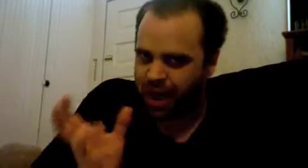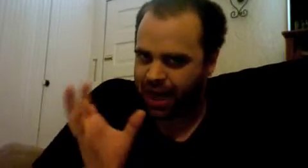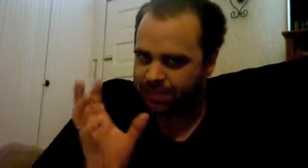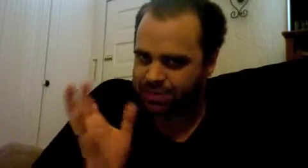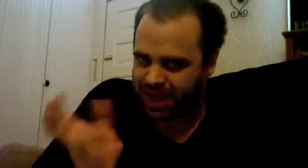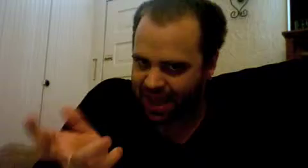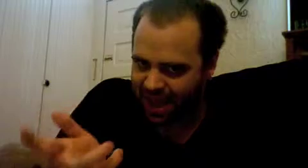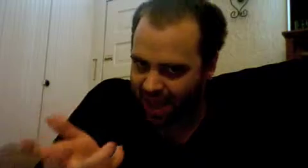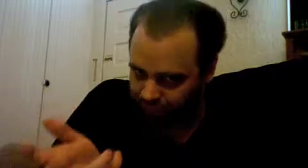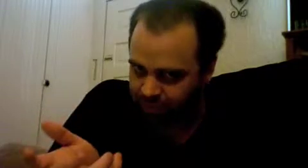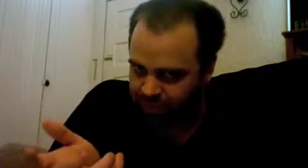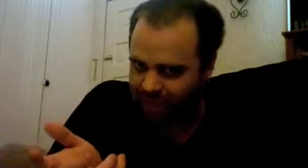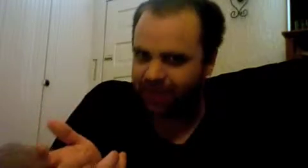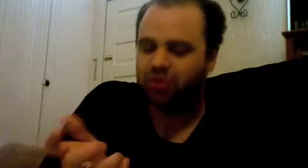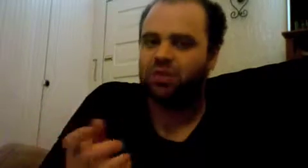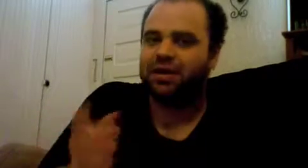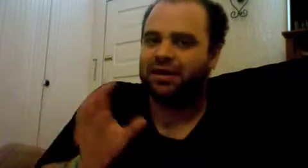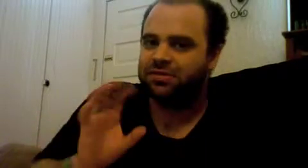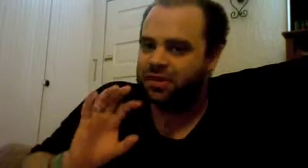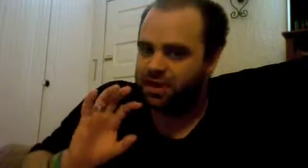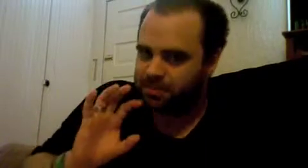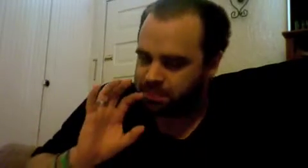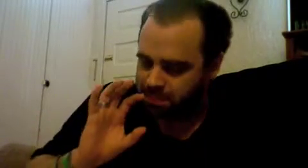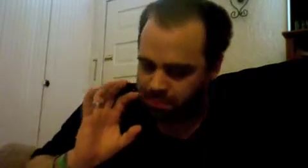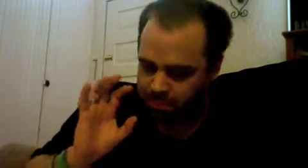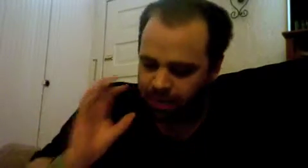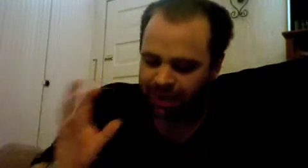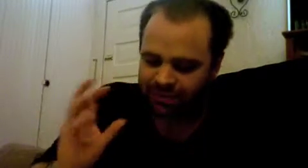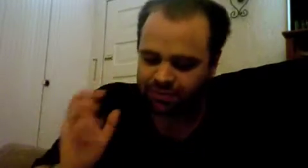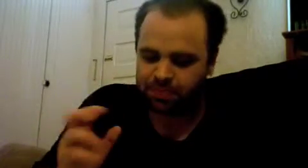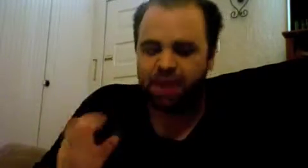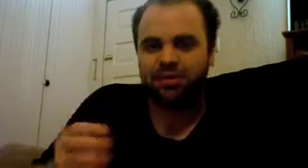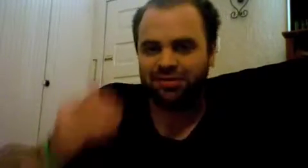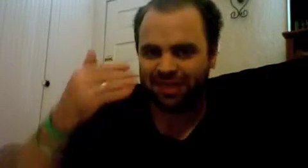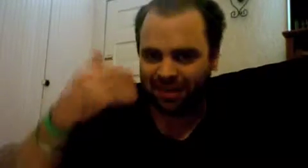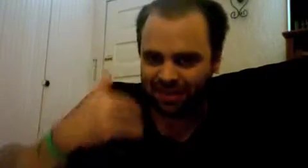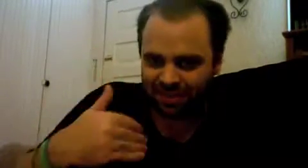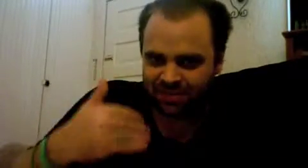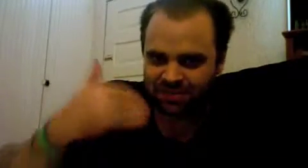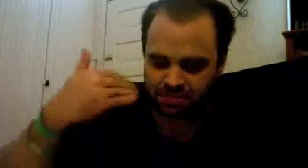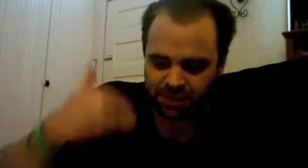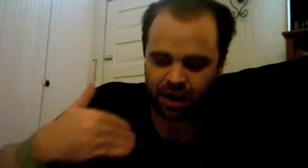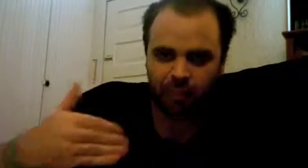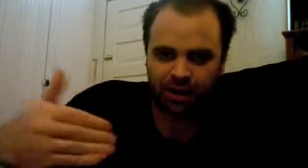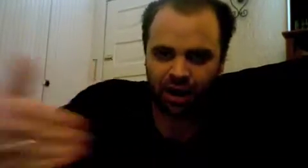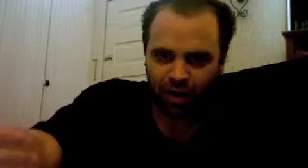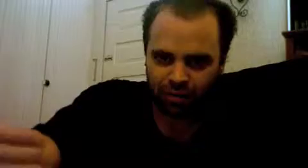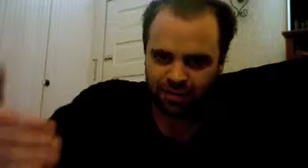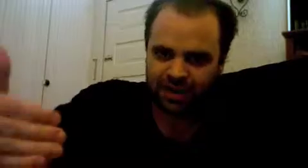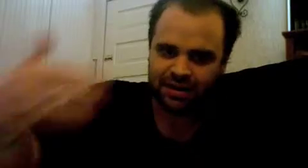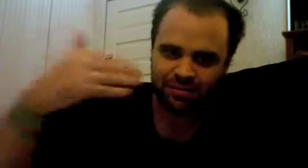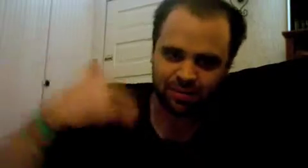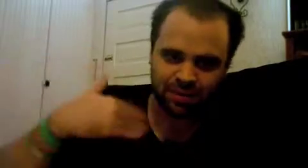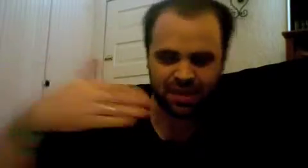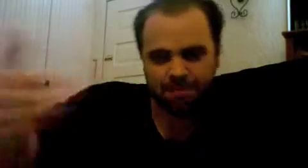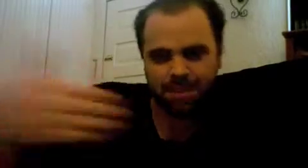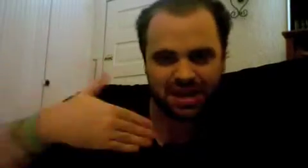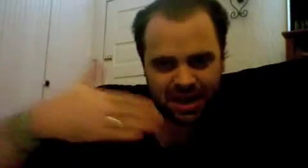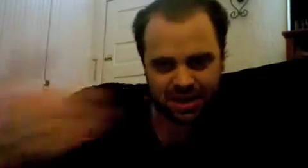everything right is by this premise that this becoming other that needs to be then mediated